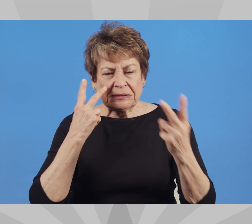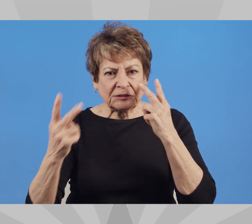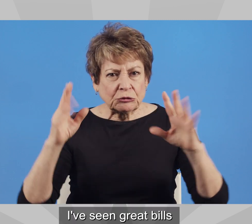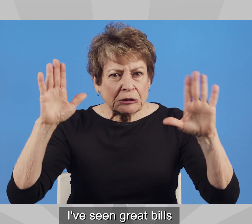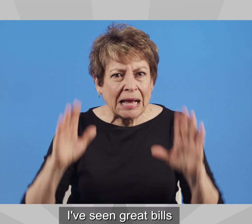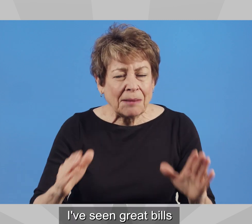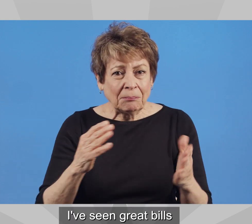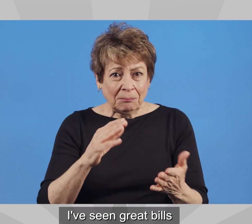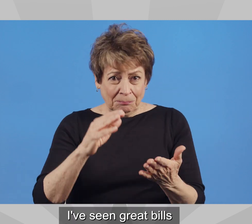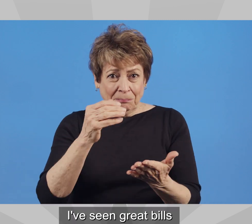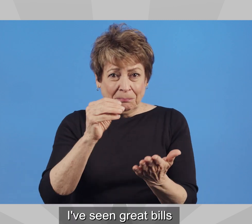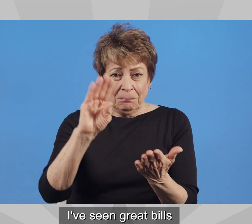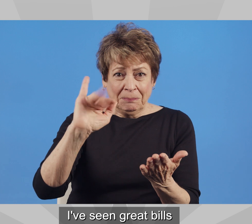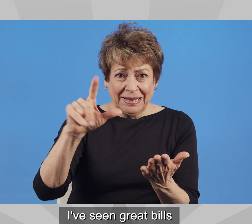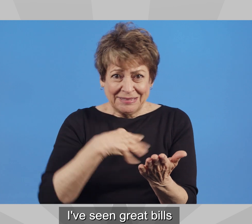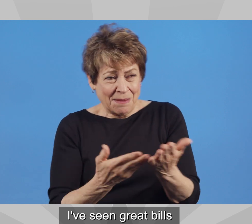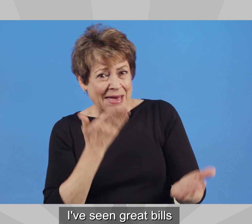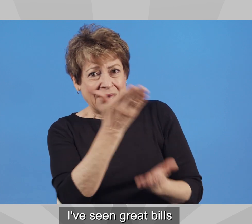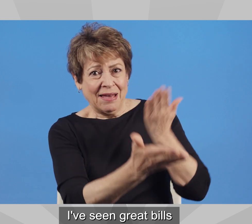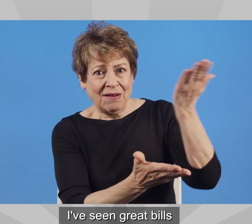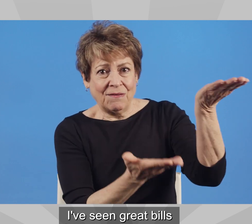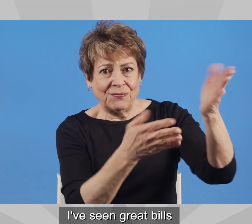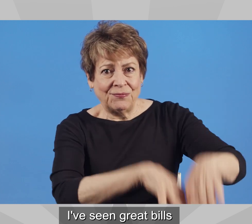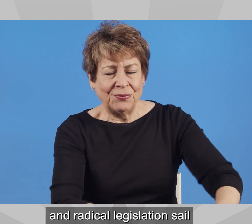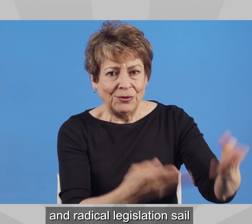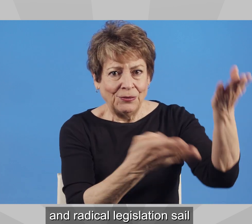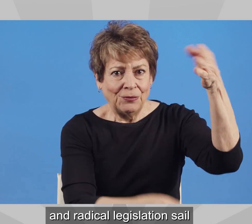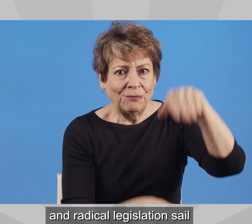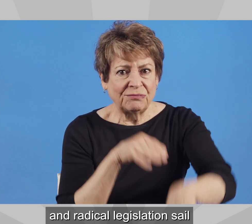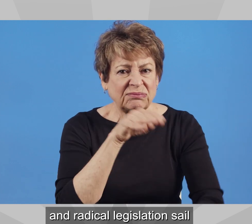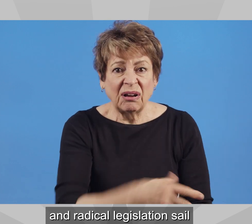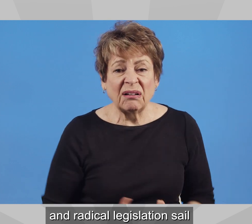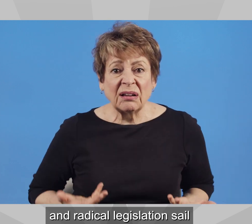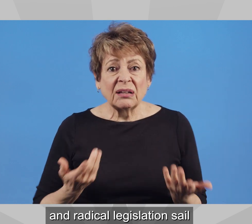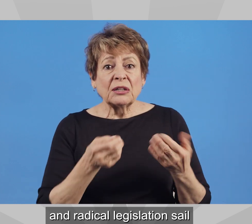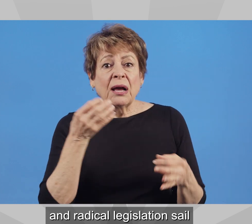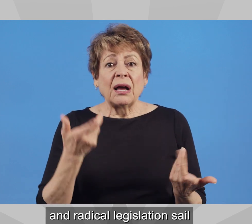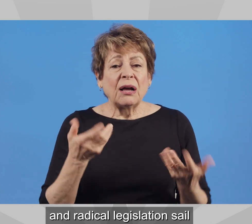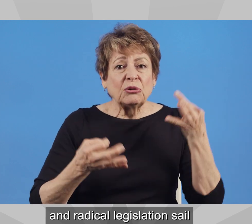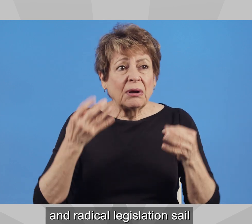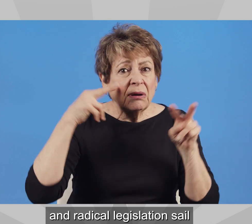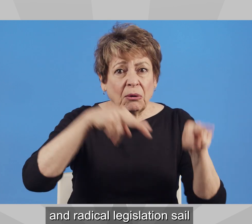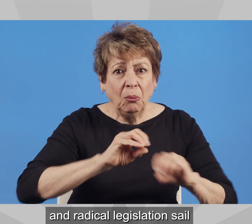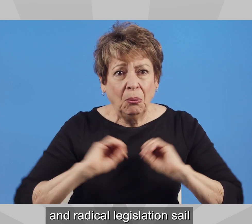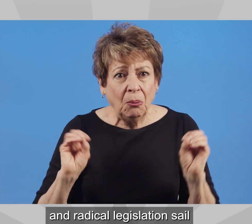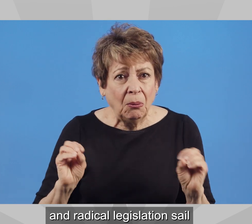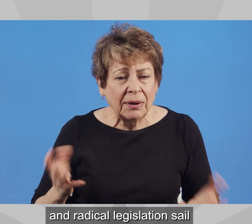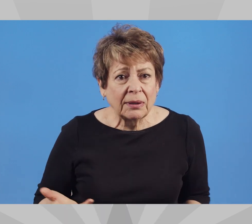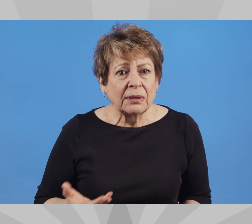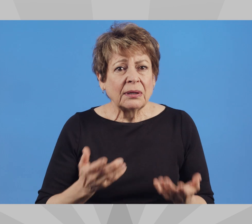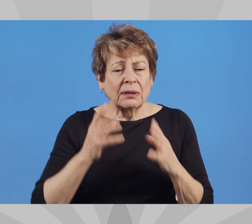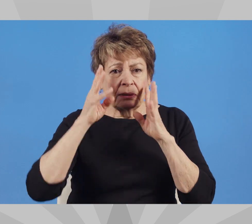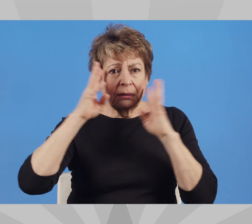I've seen great bills fail without a hearing and radical legislation sail through our legislature.